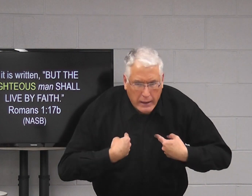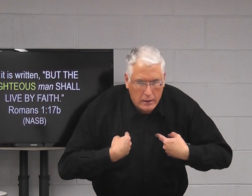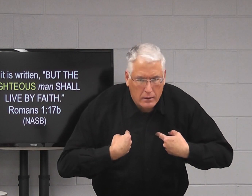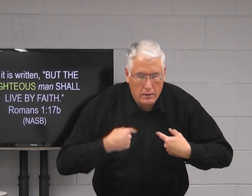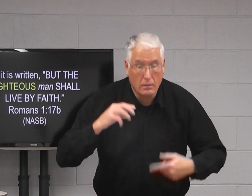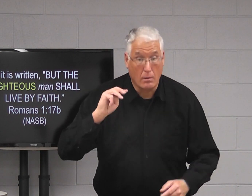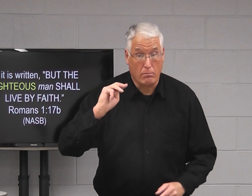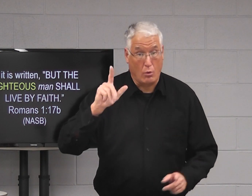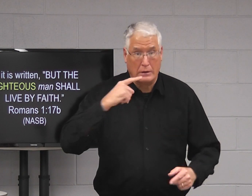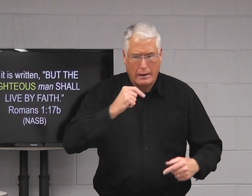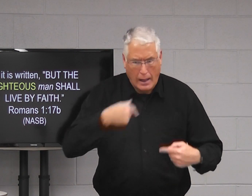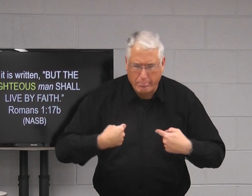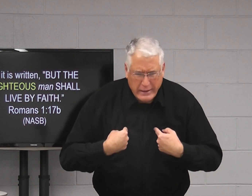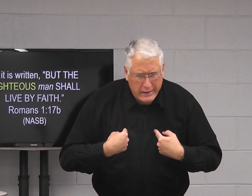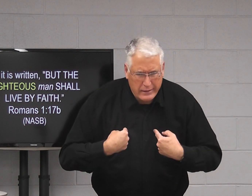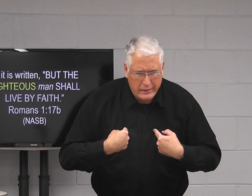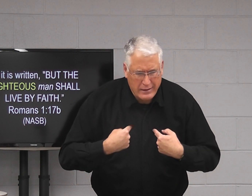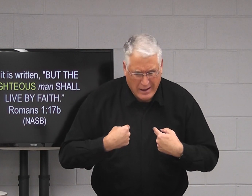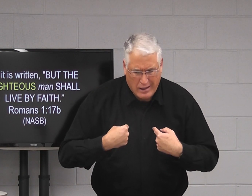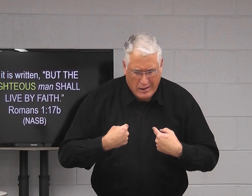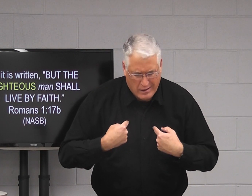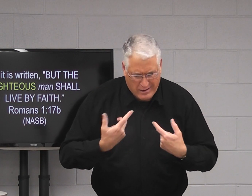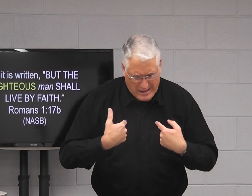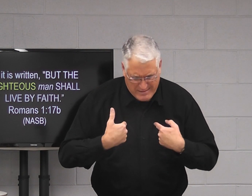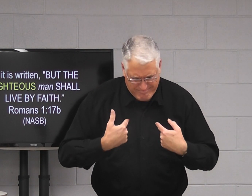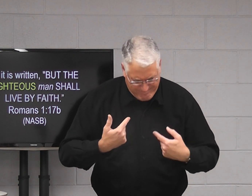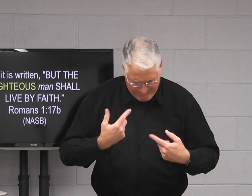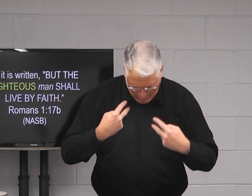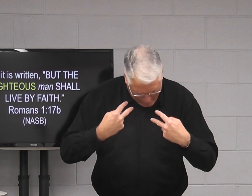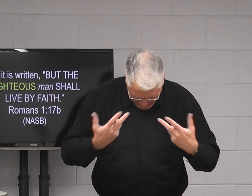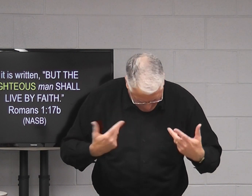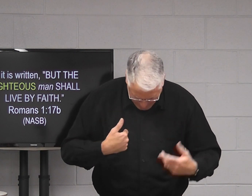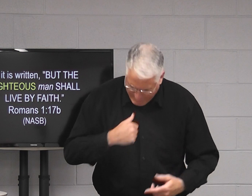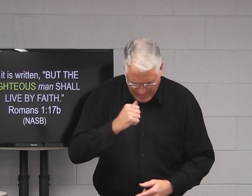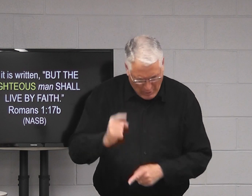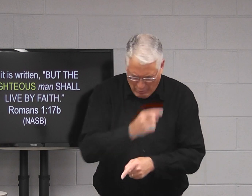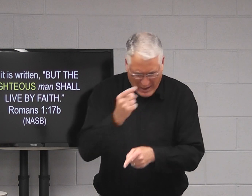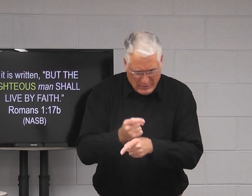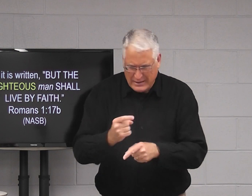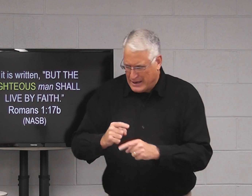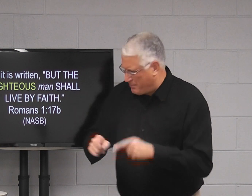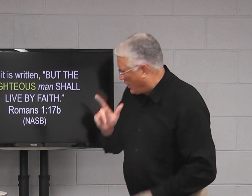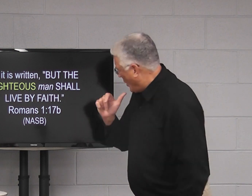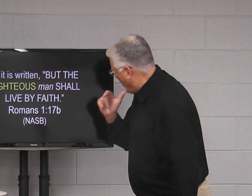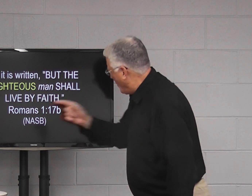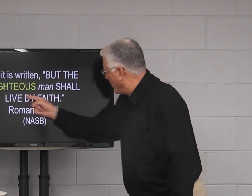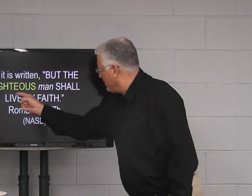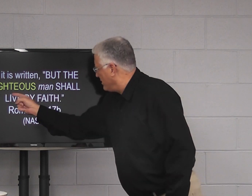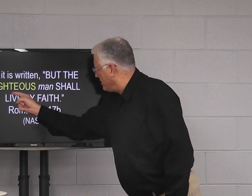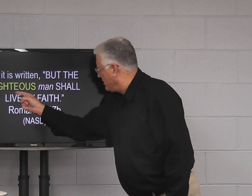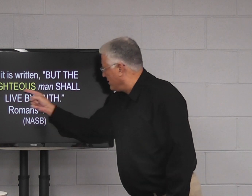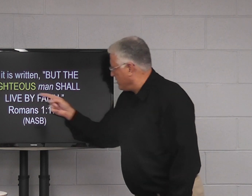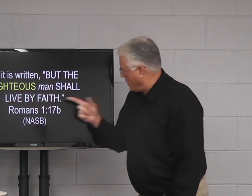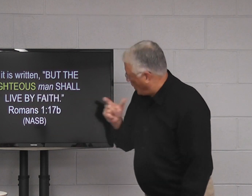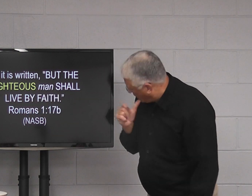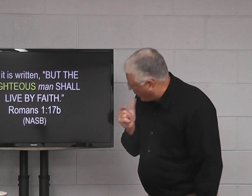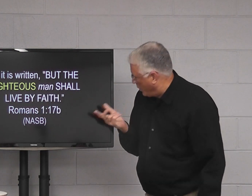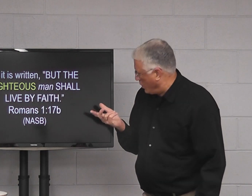Not me. Martin Luther said it was not me. He said, I'm not righteous, but righteous